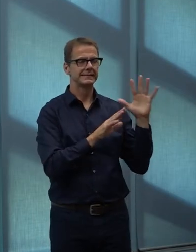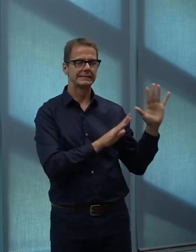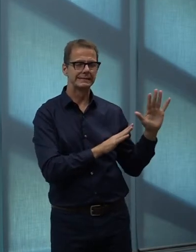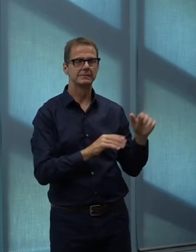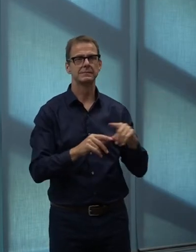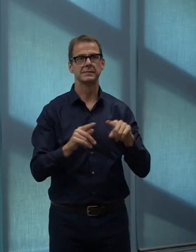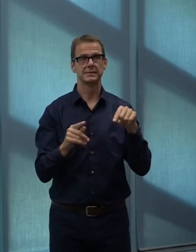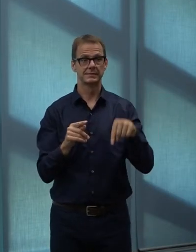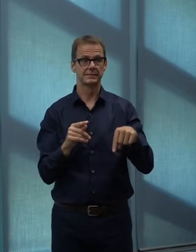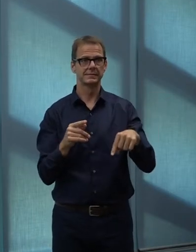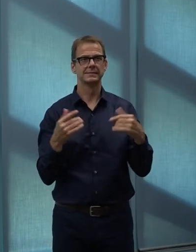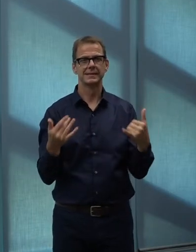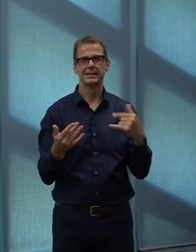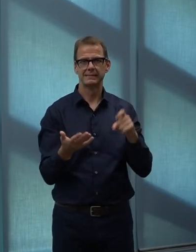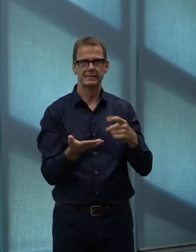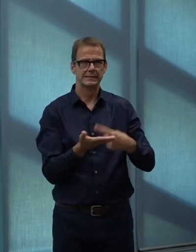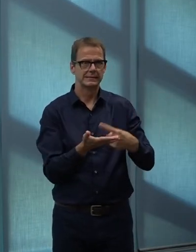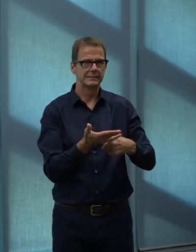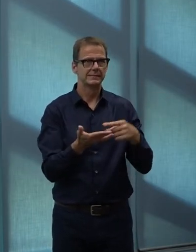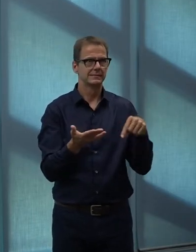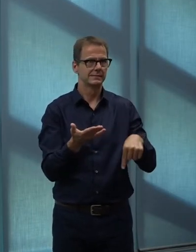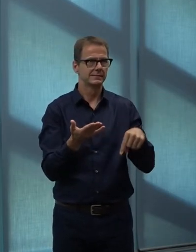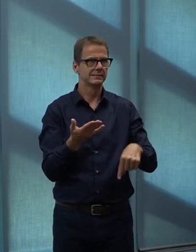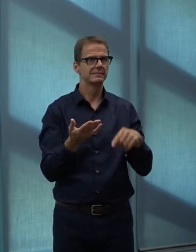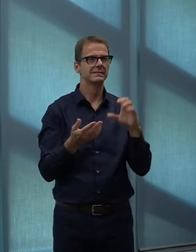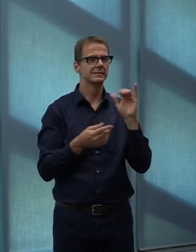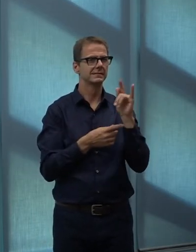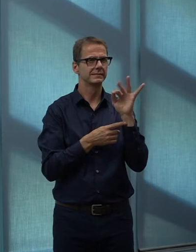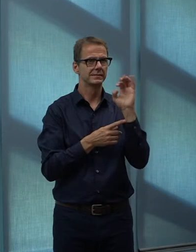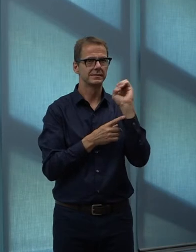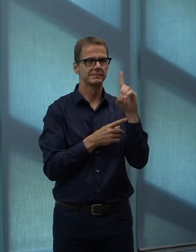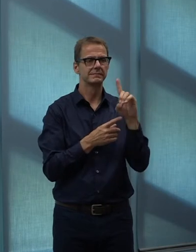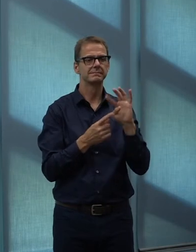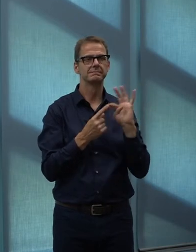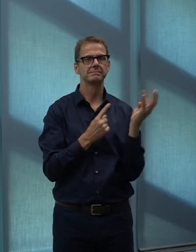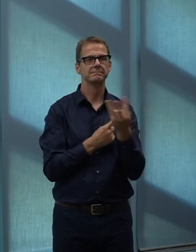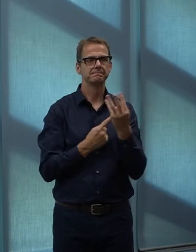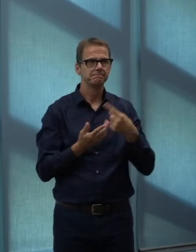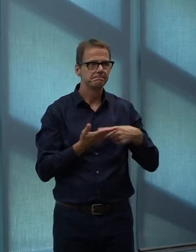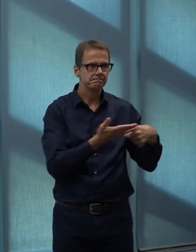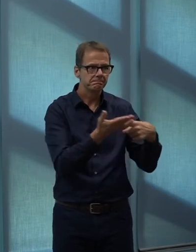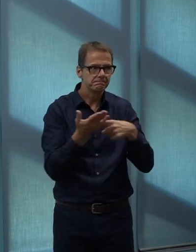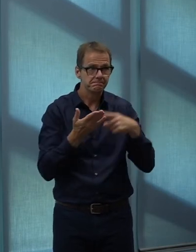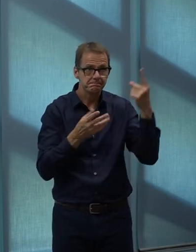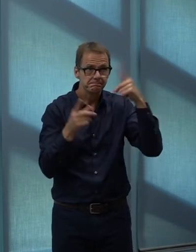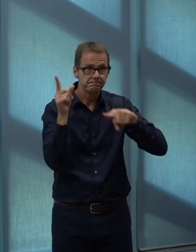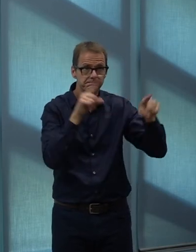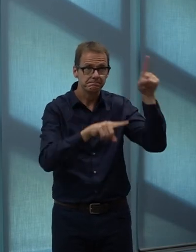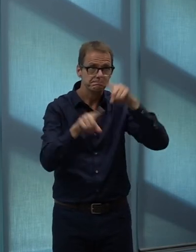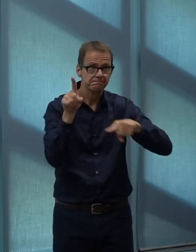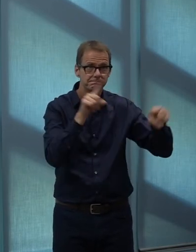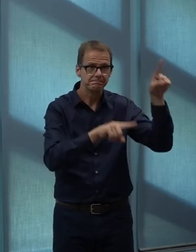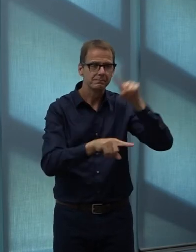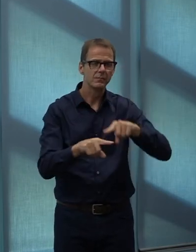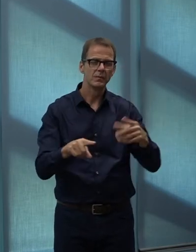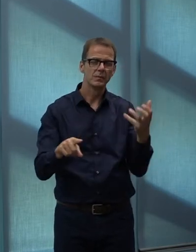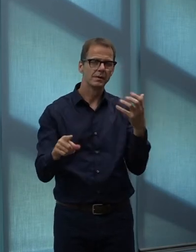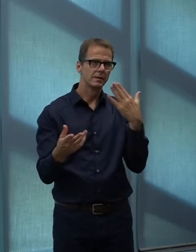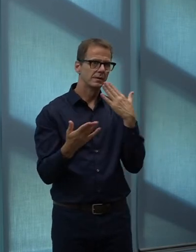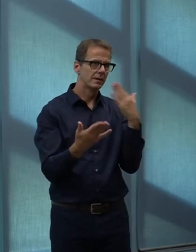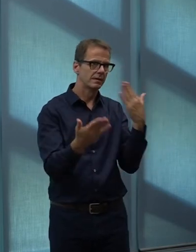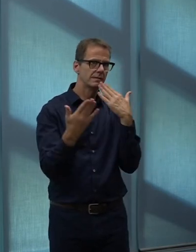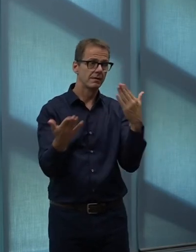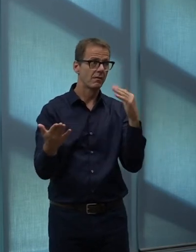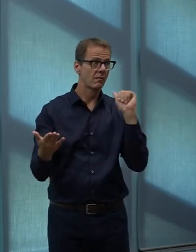Edmontonians for their understanding, patience and willingness to help as we navigate these service changes during times of fiscal